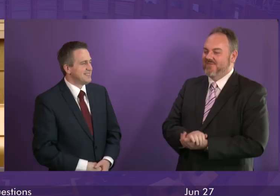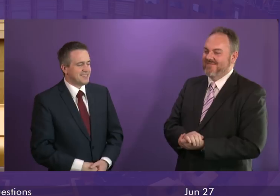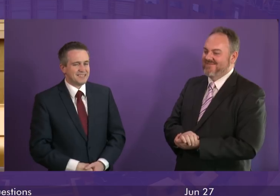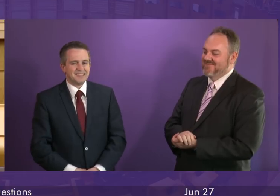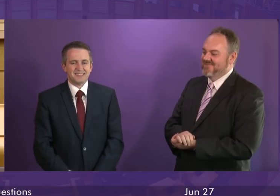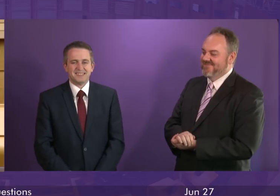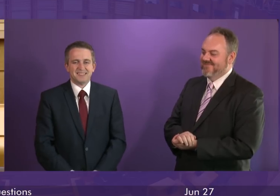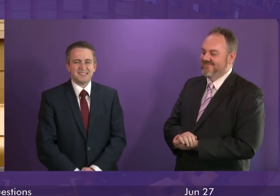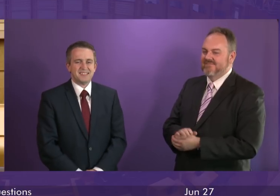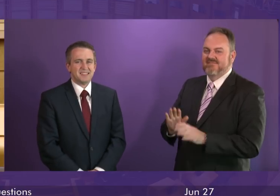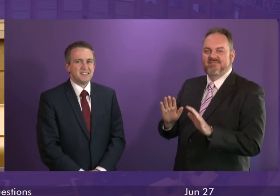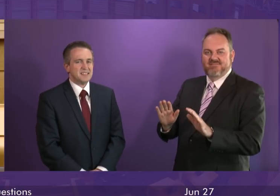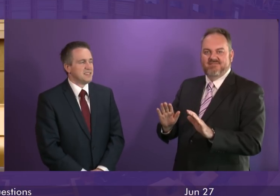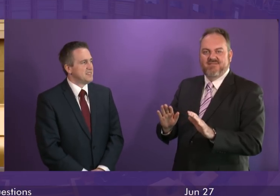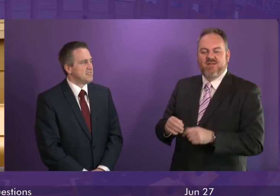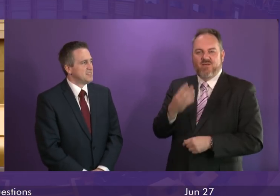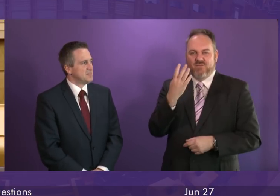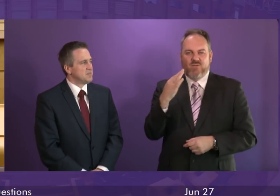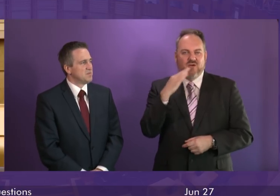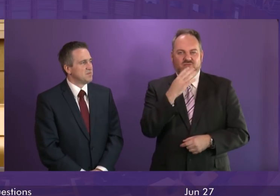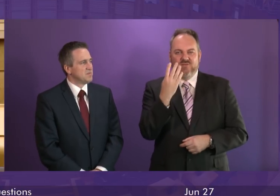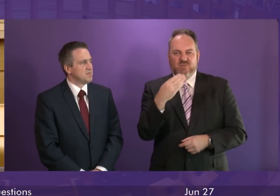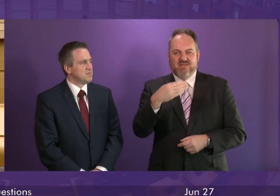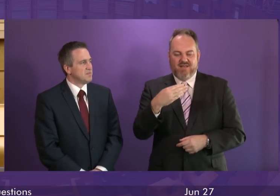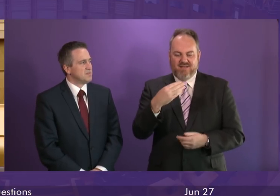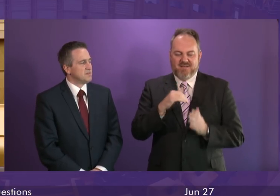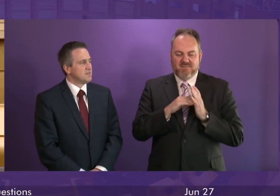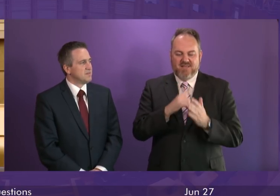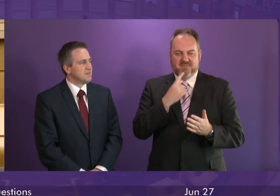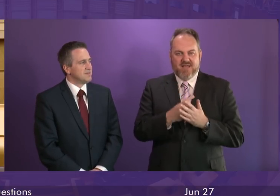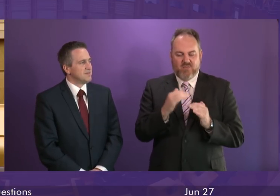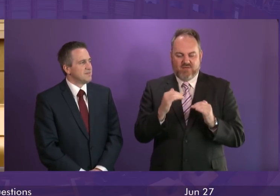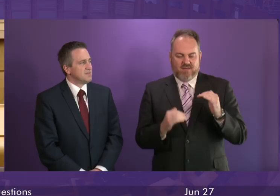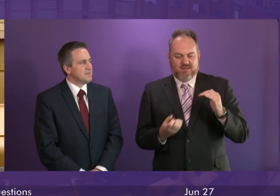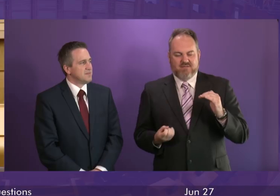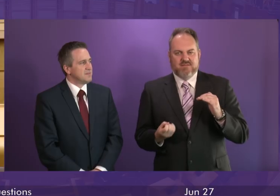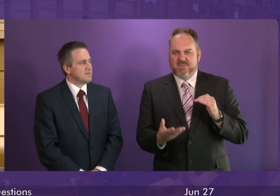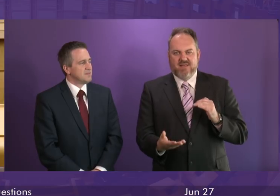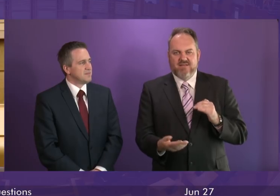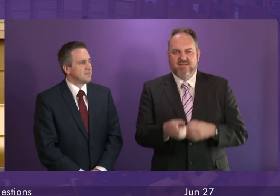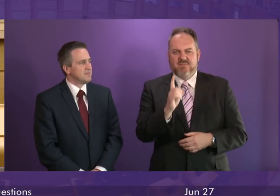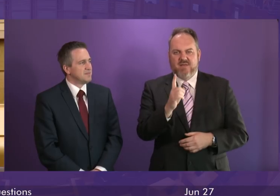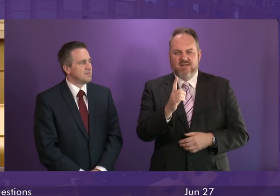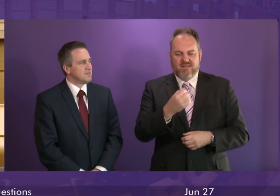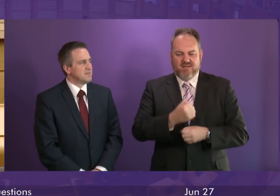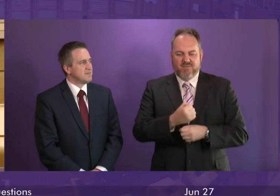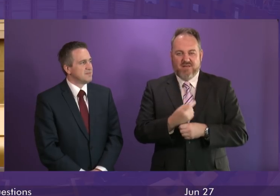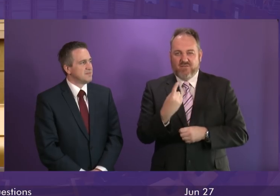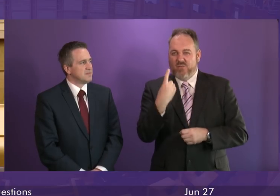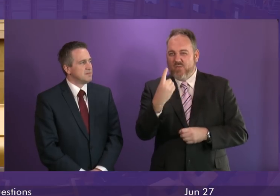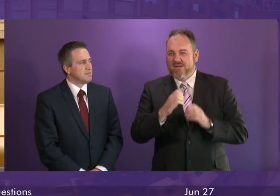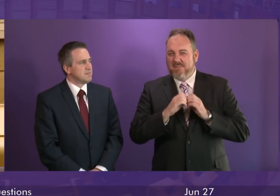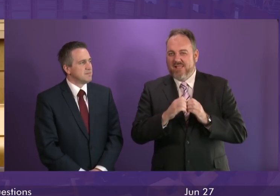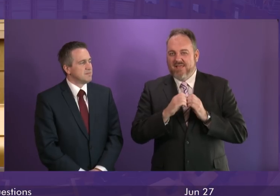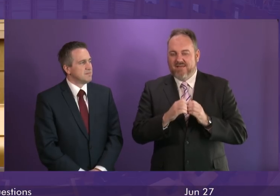So as well as a £449 million underspend, the Scottish Government has got a looming £1 billion